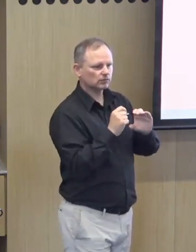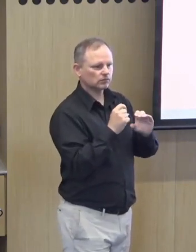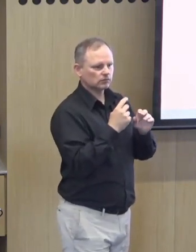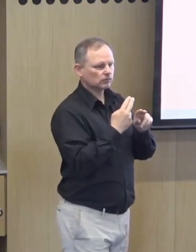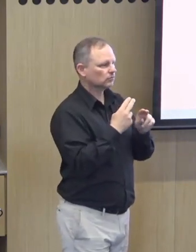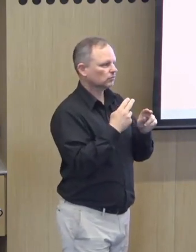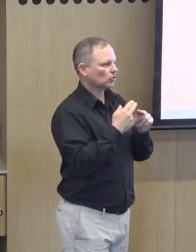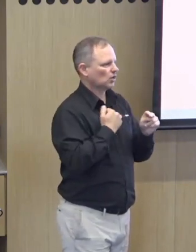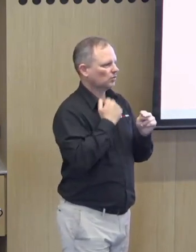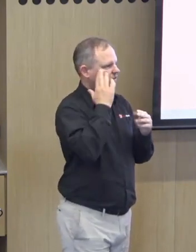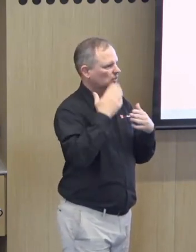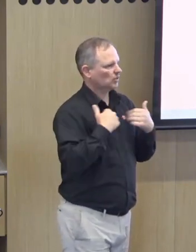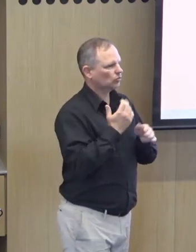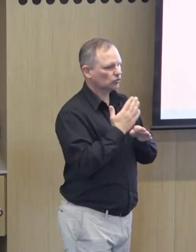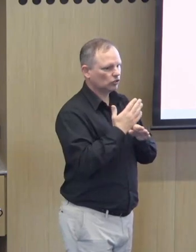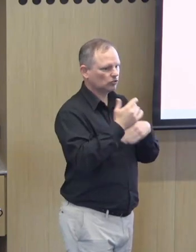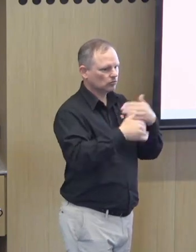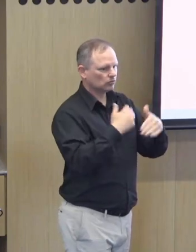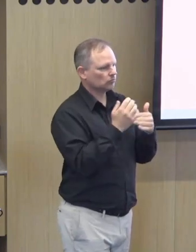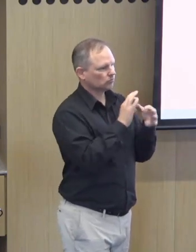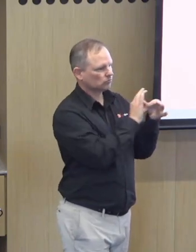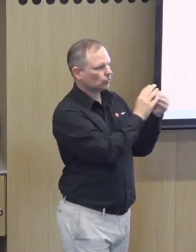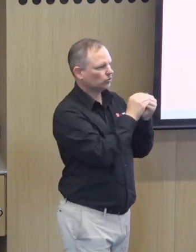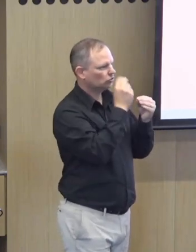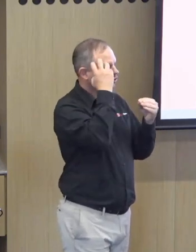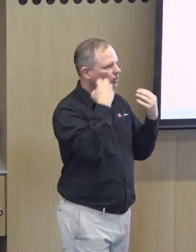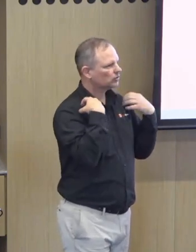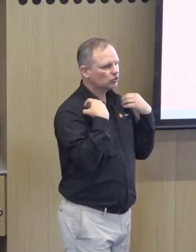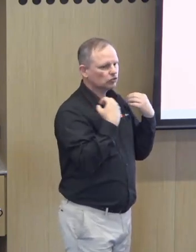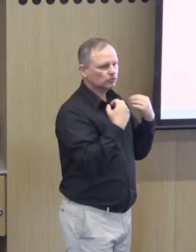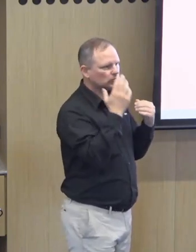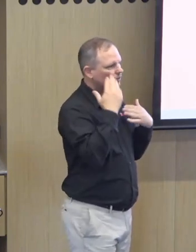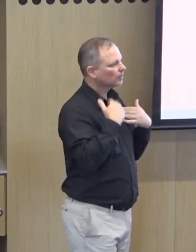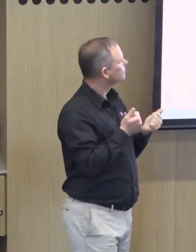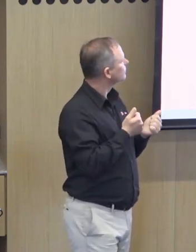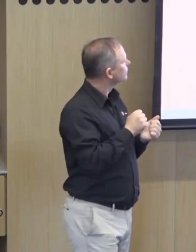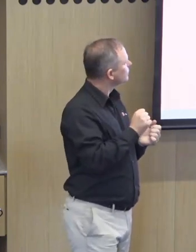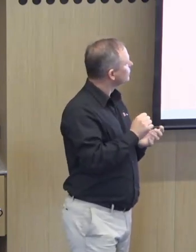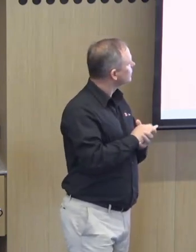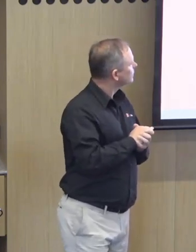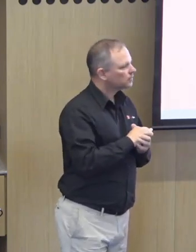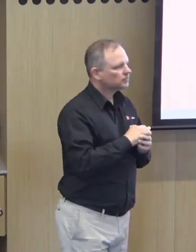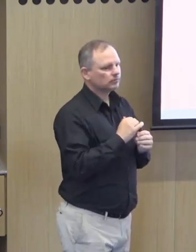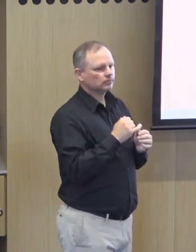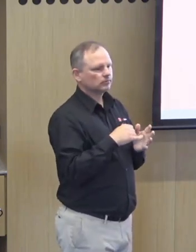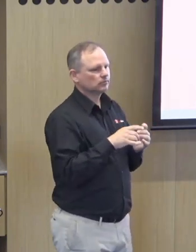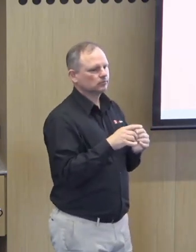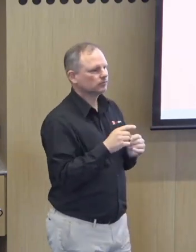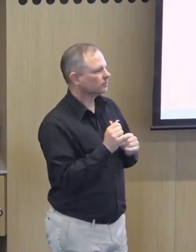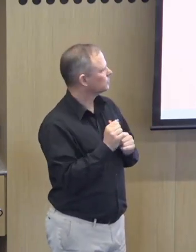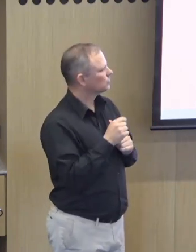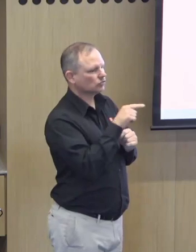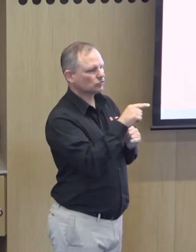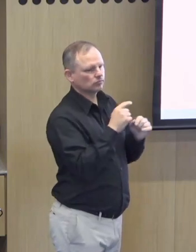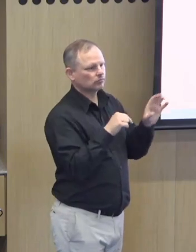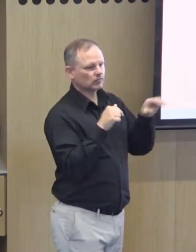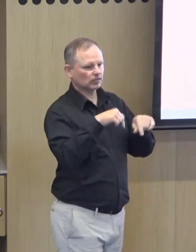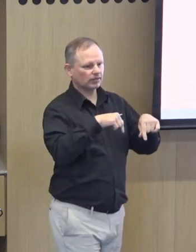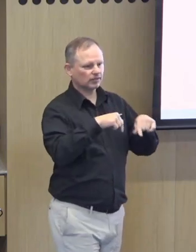The funding that we received, we're grateful to receive, was enabled us from the Royal, as a result, we were able to implement some of the things through the Royal Commission.